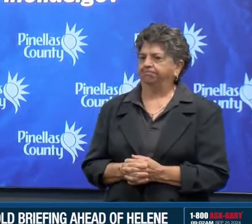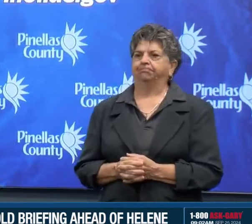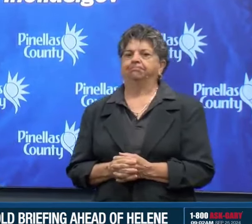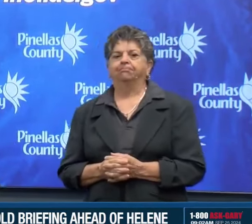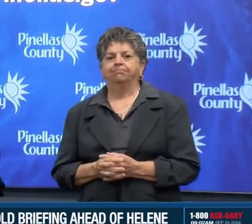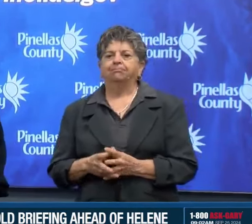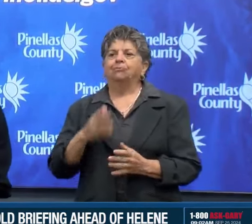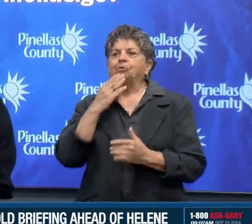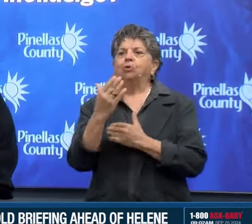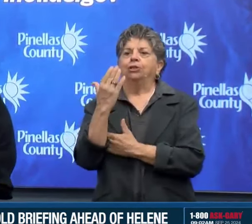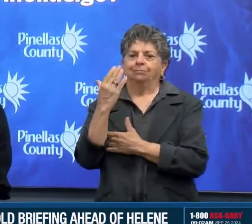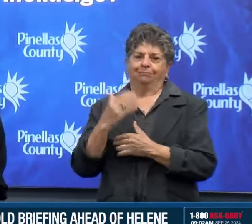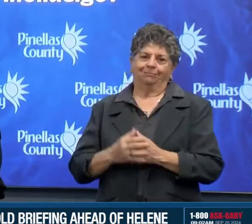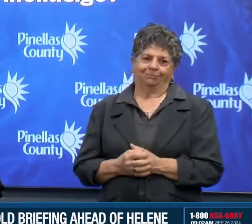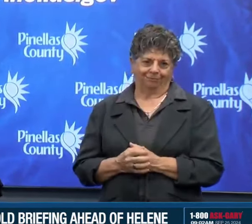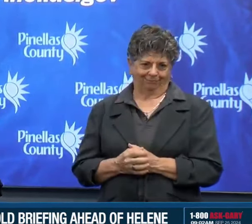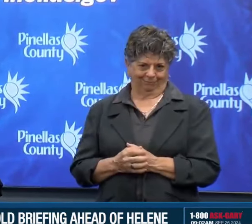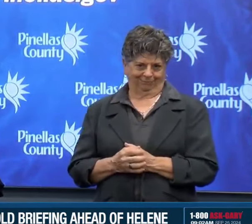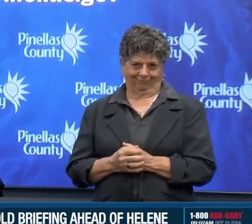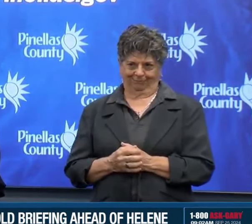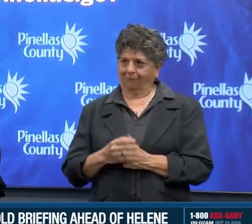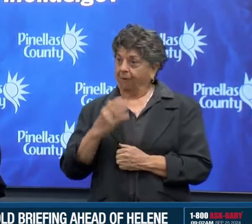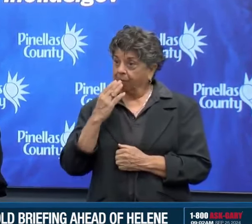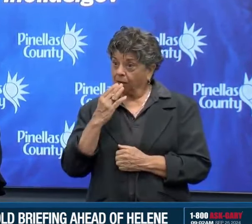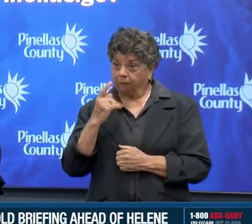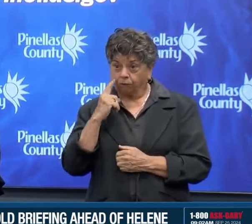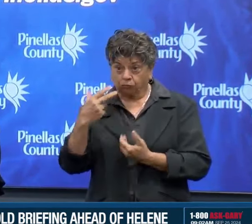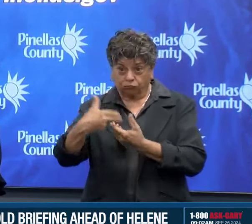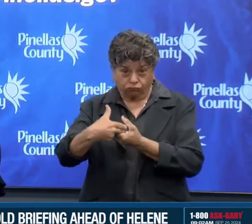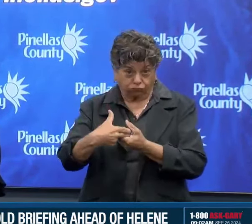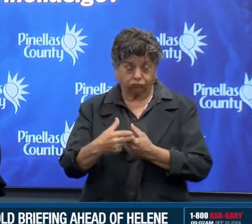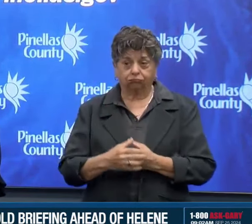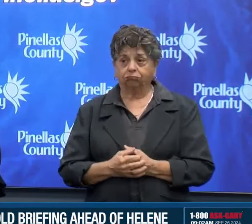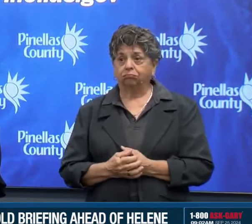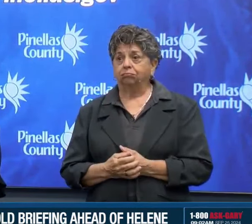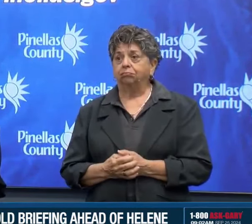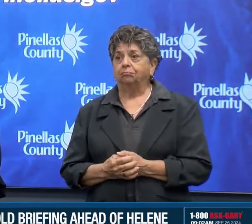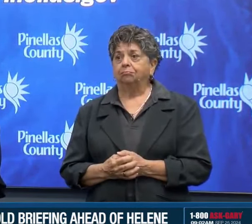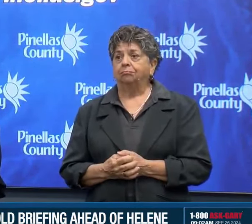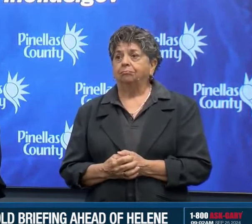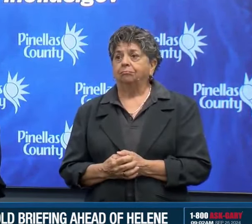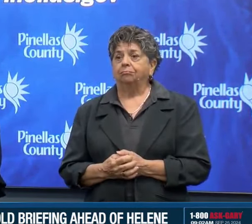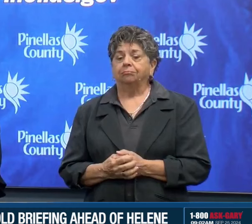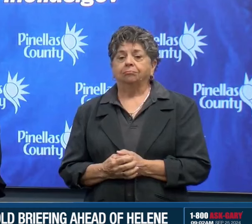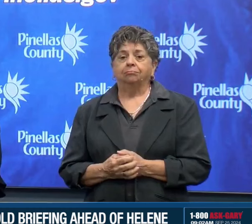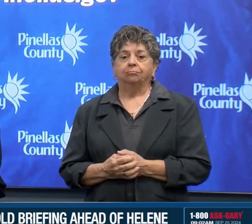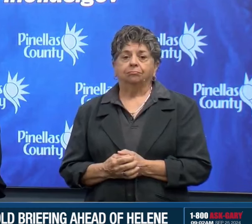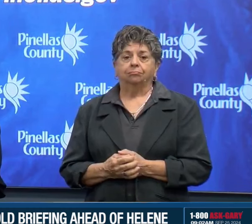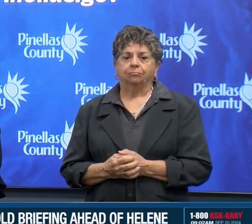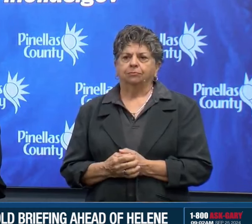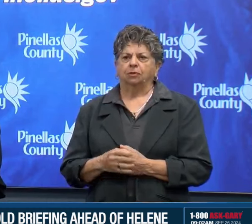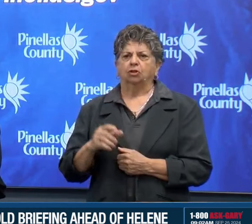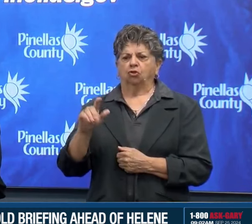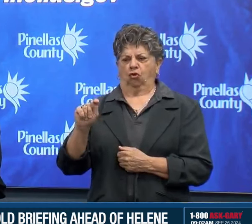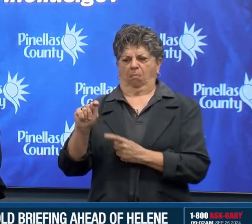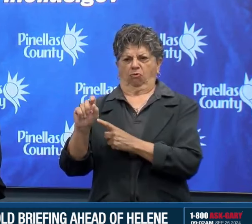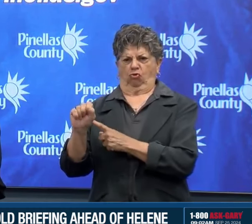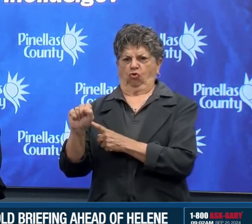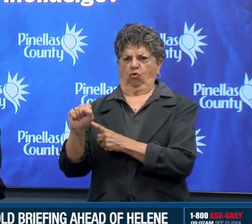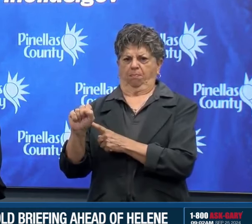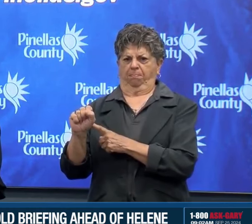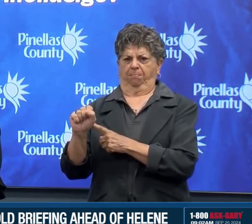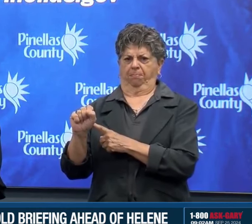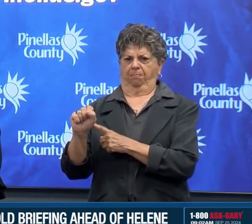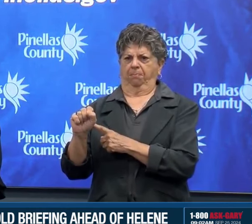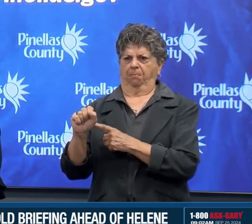Good morning. Thank you for joining us today. We currently have a strong tropical storm that is going to quickly organize in the